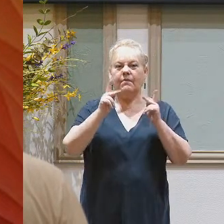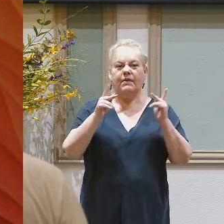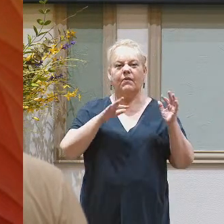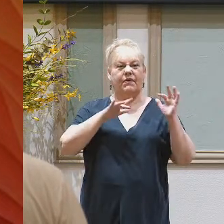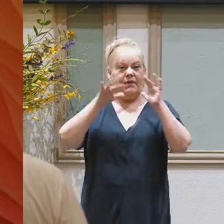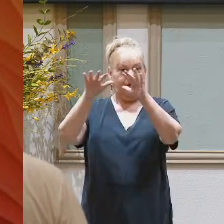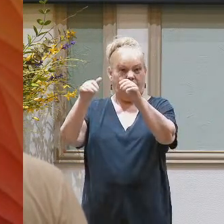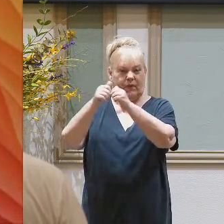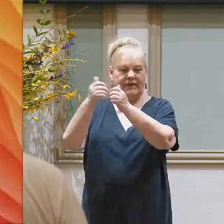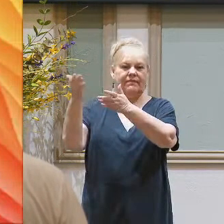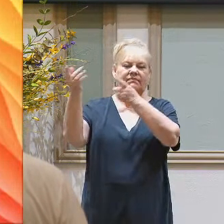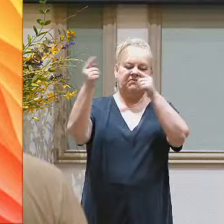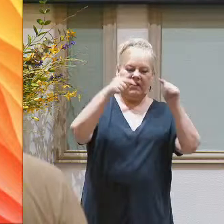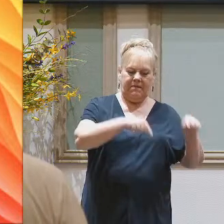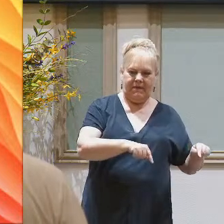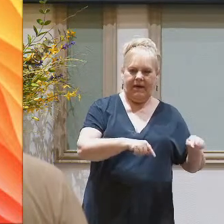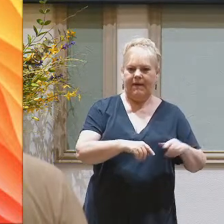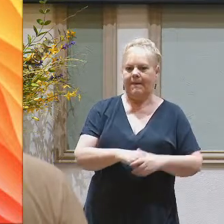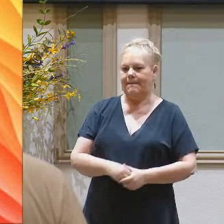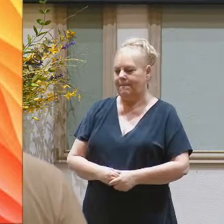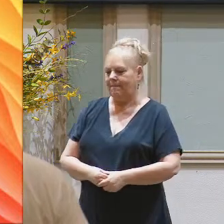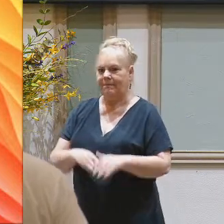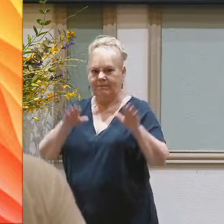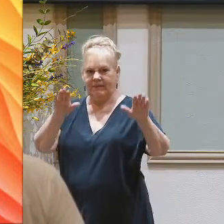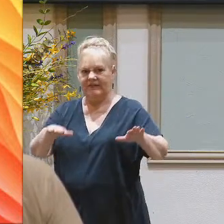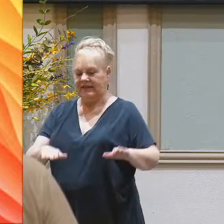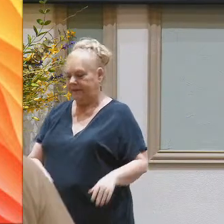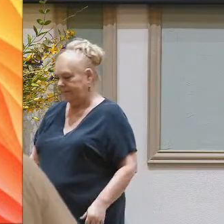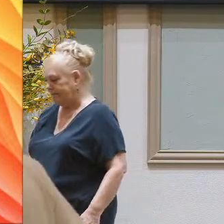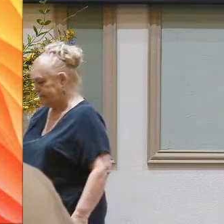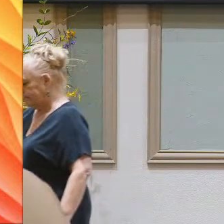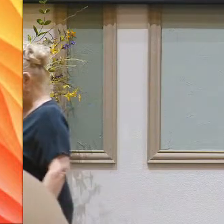his father. You may be seated.